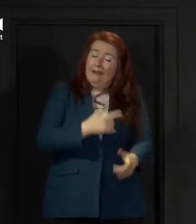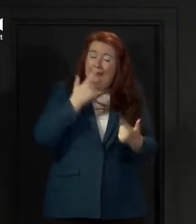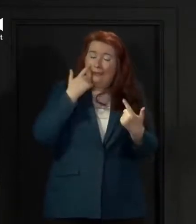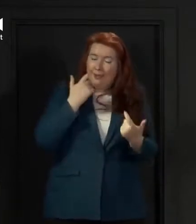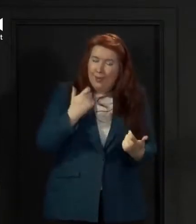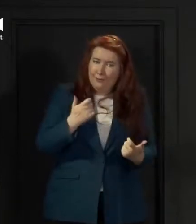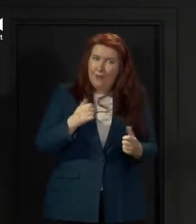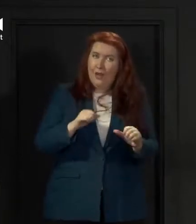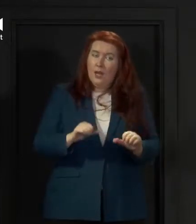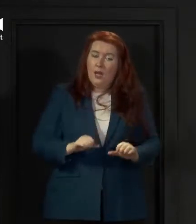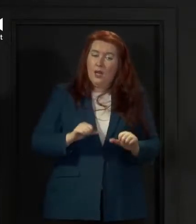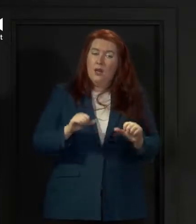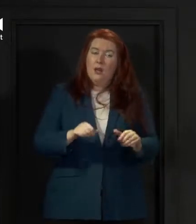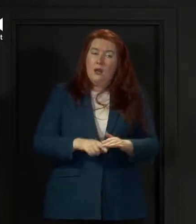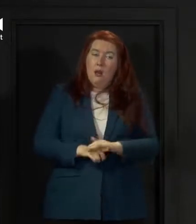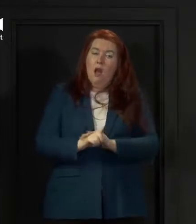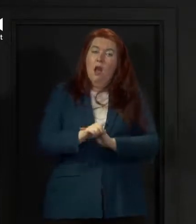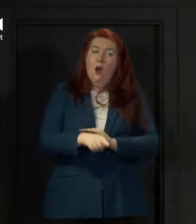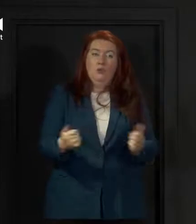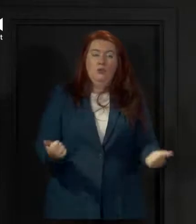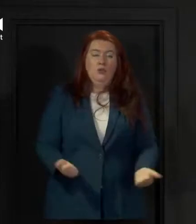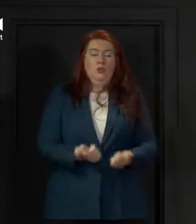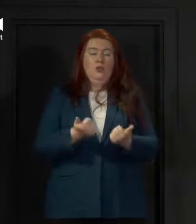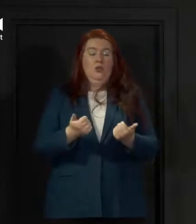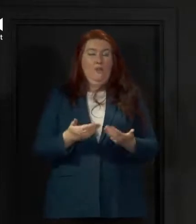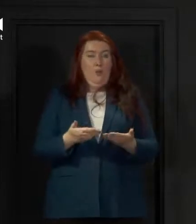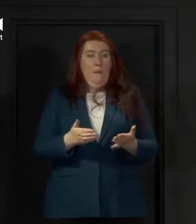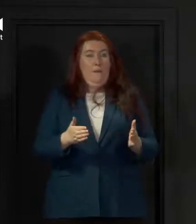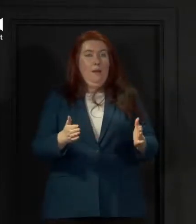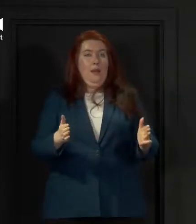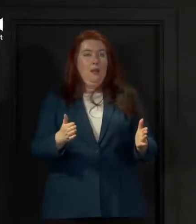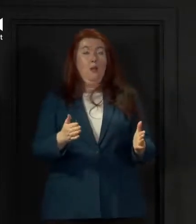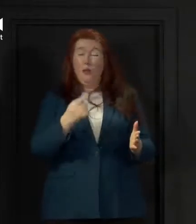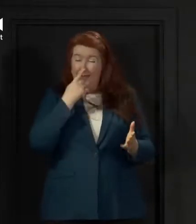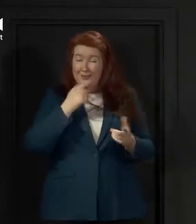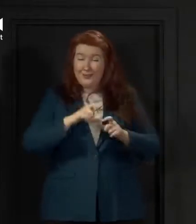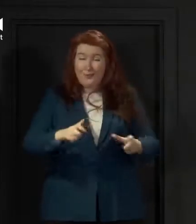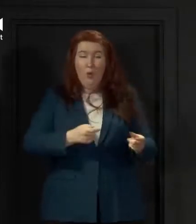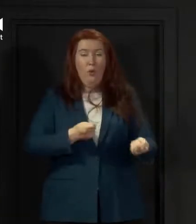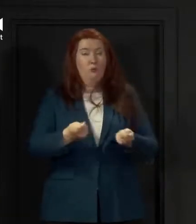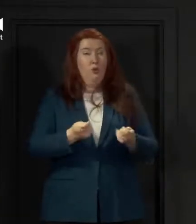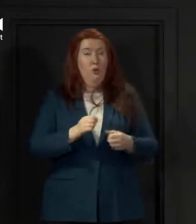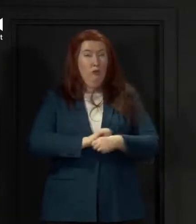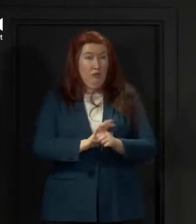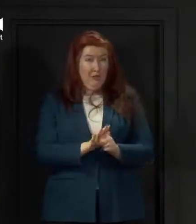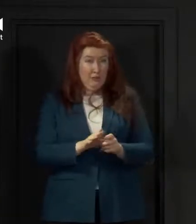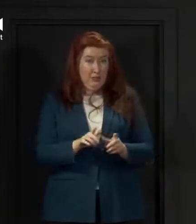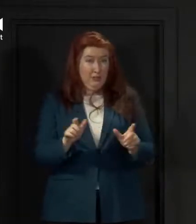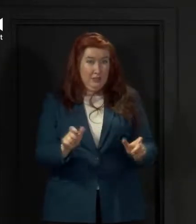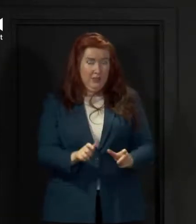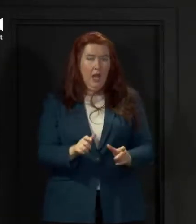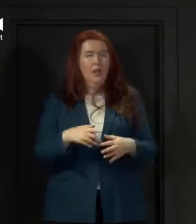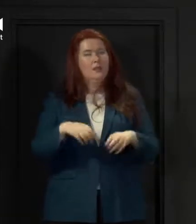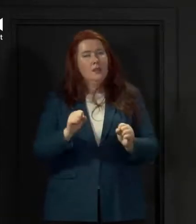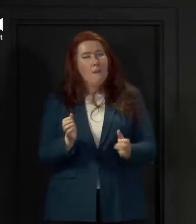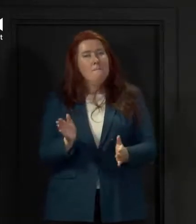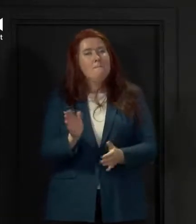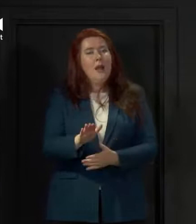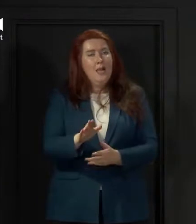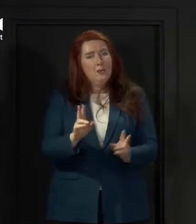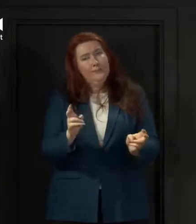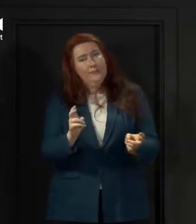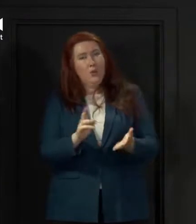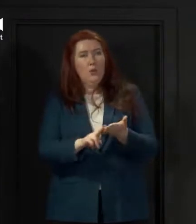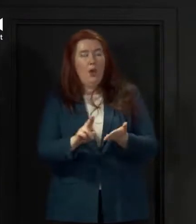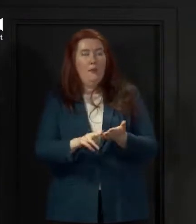out of this pandemic control the virus and begin to return closer to normal life but